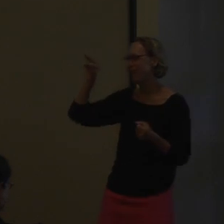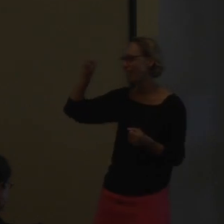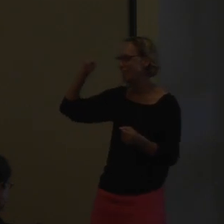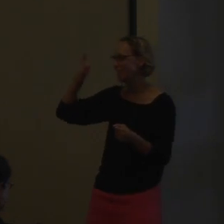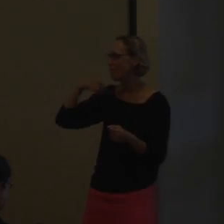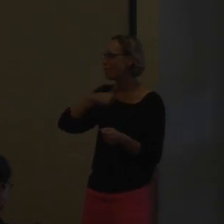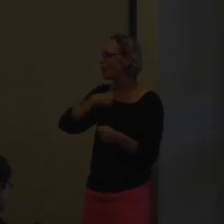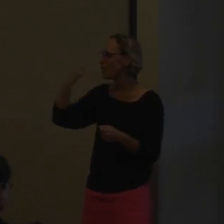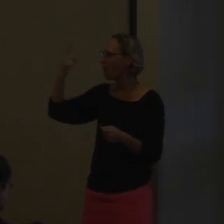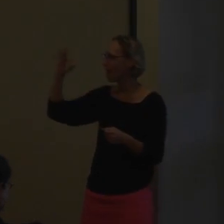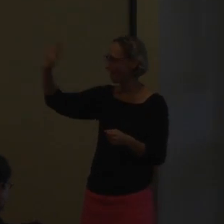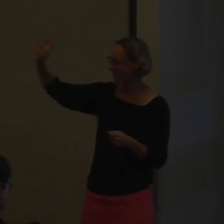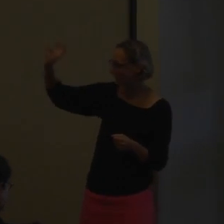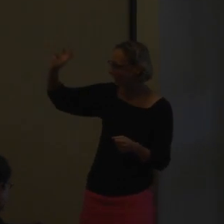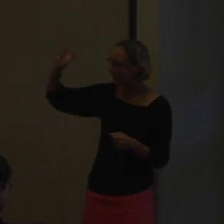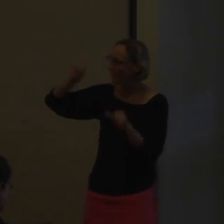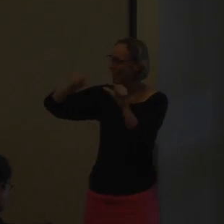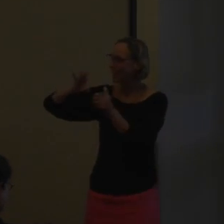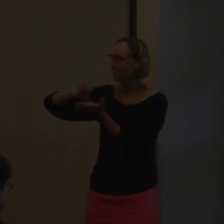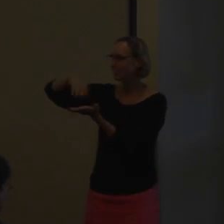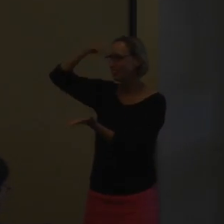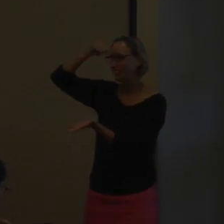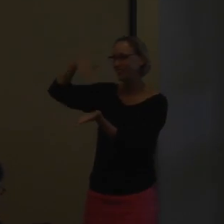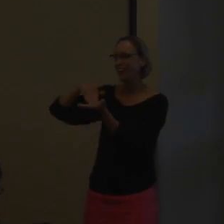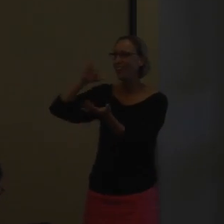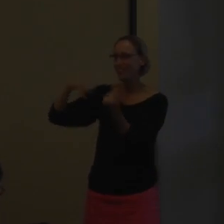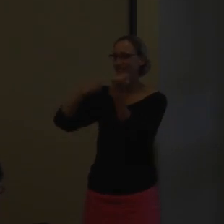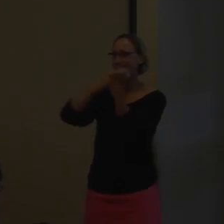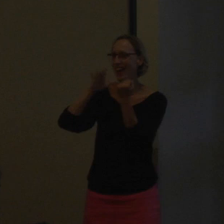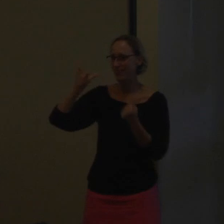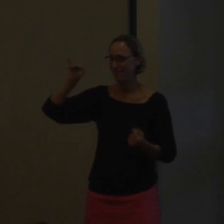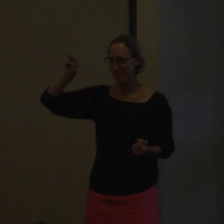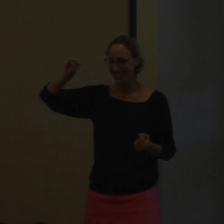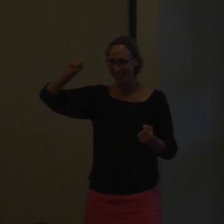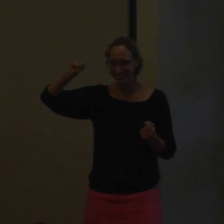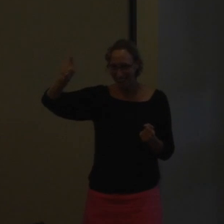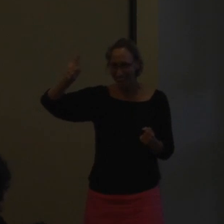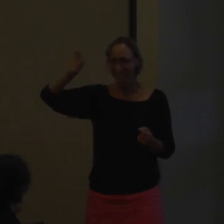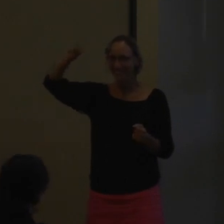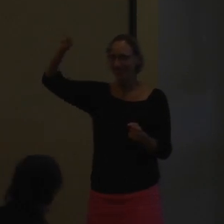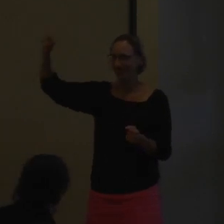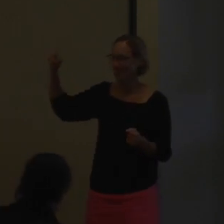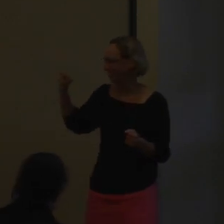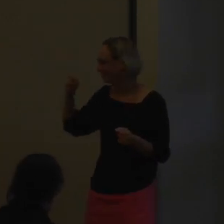So funded again by NSF we are one of six Science of Learning Centers that are funded by NSF.